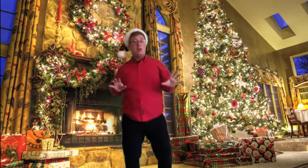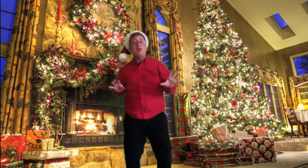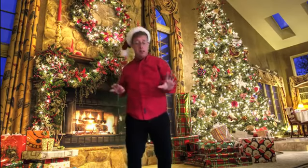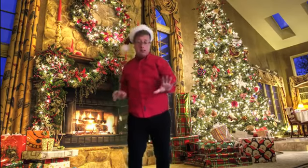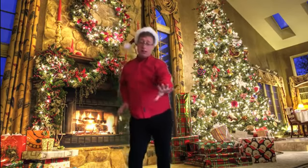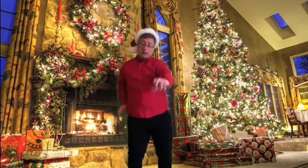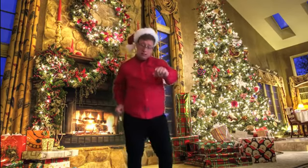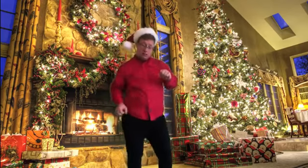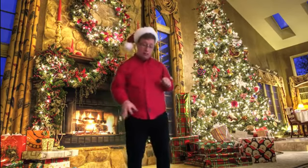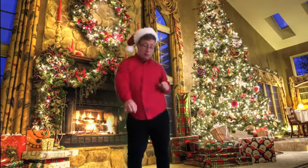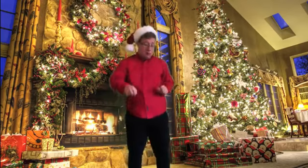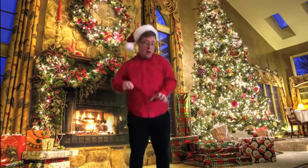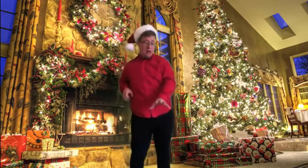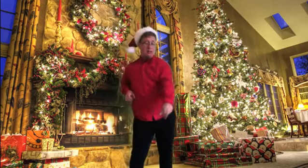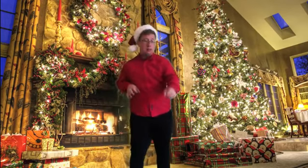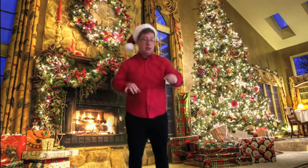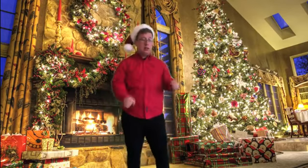year, it doesn't surprise me